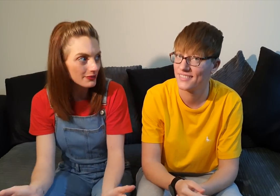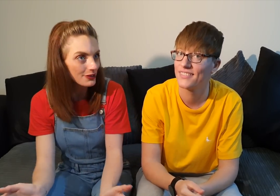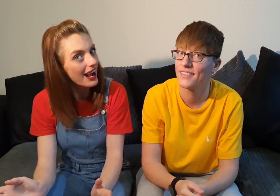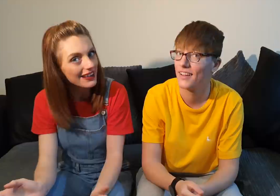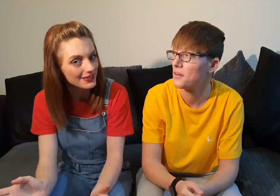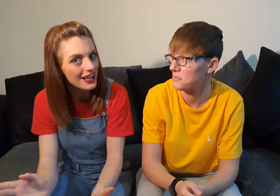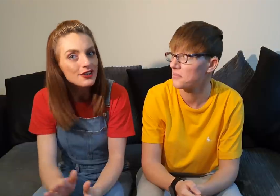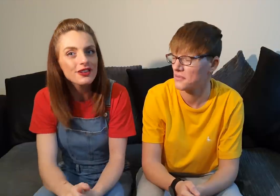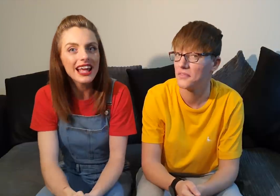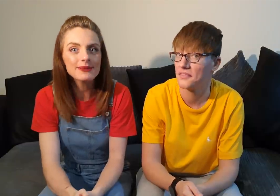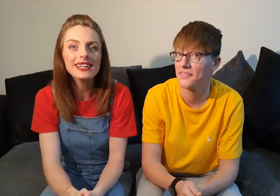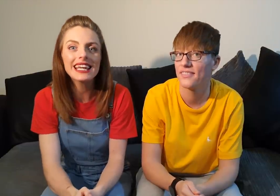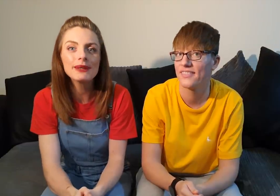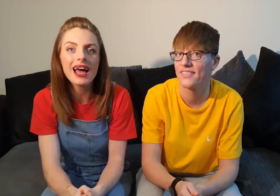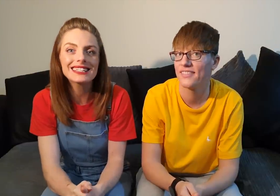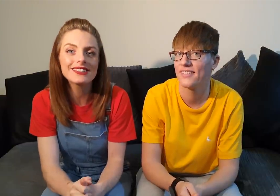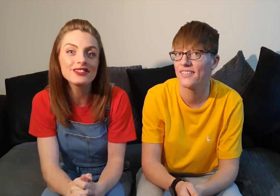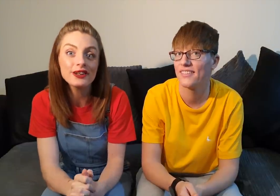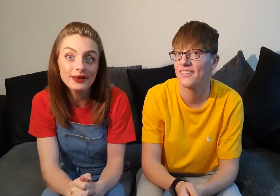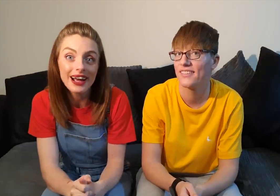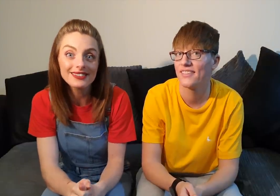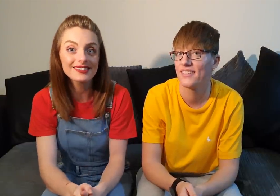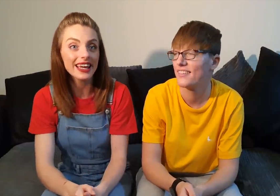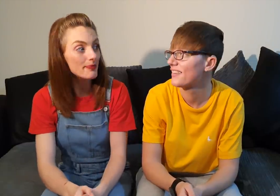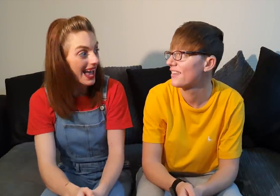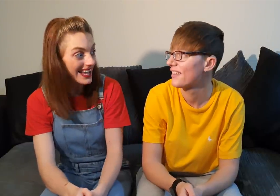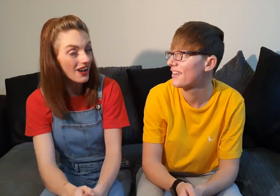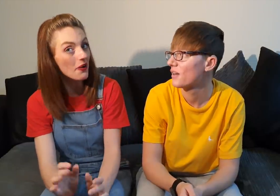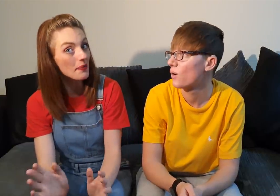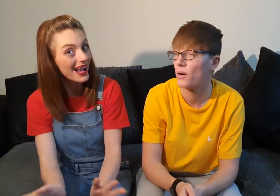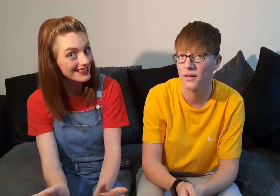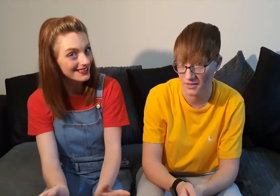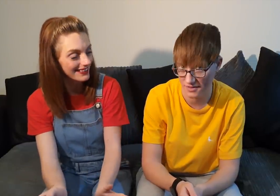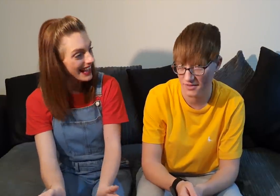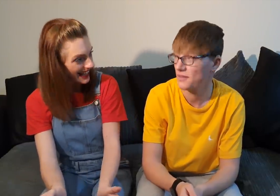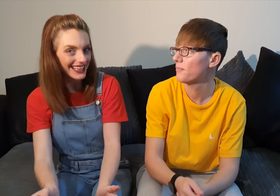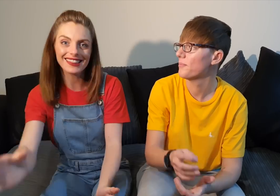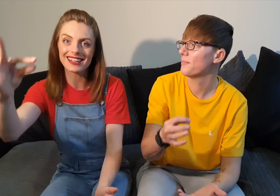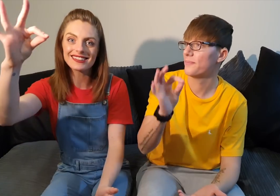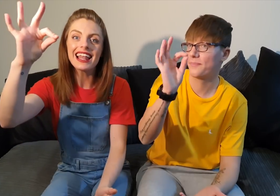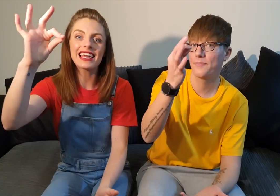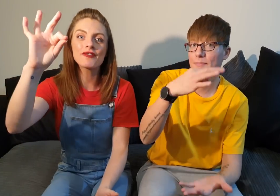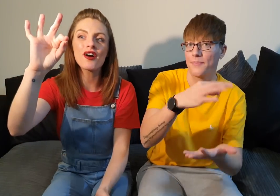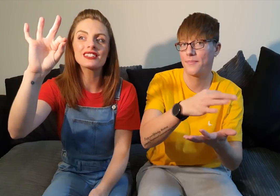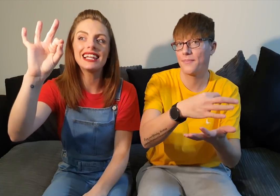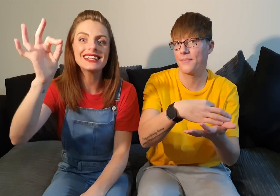your house so let's begin by teaching you how to sign pen or pencil like this now you've got a little